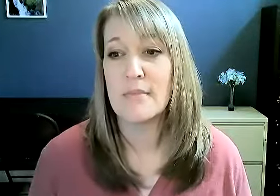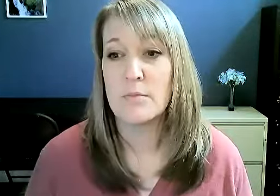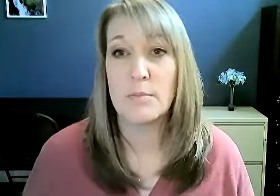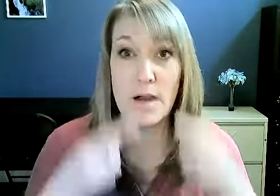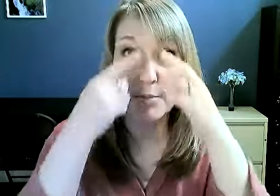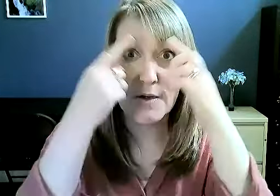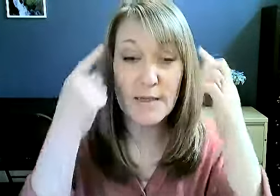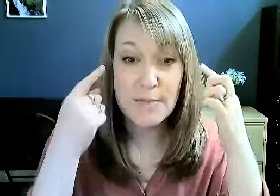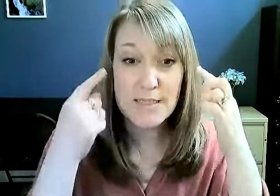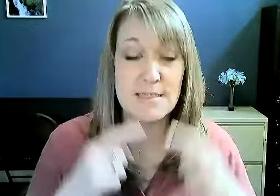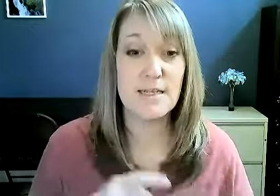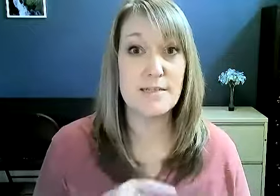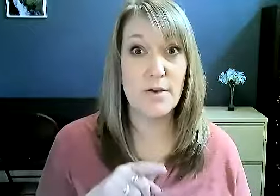Remember, eyebrows up because that's yes, no.